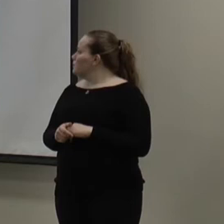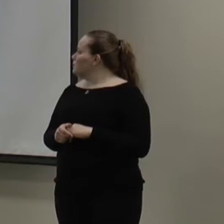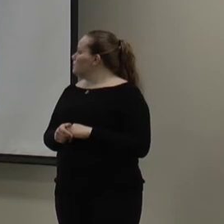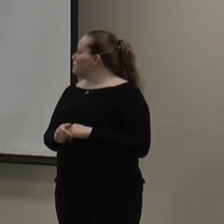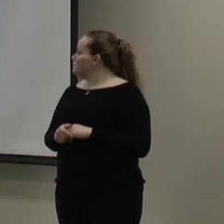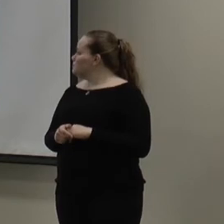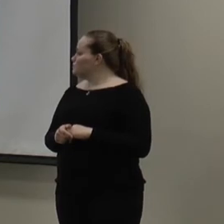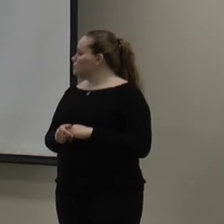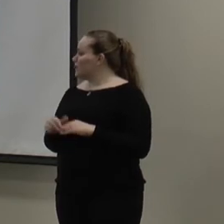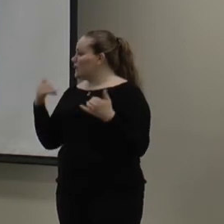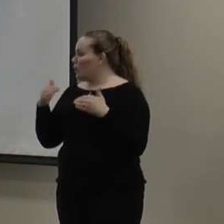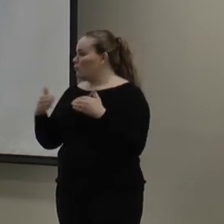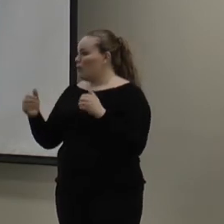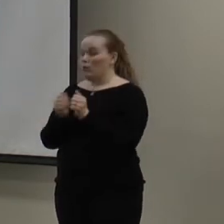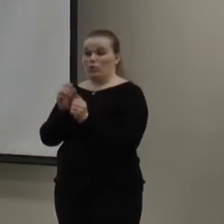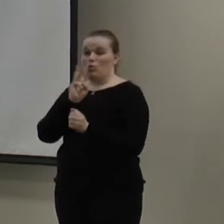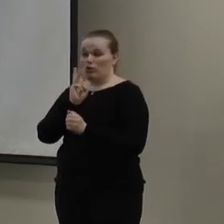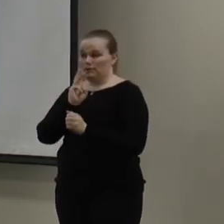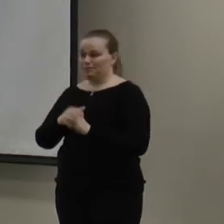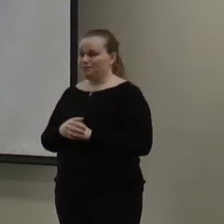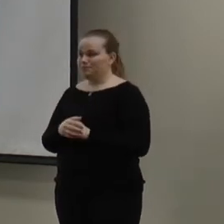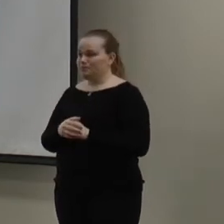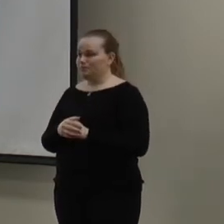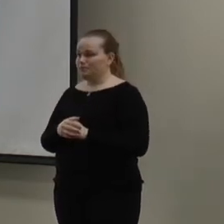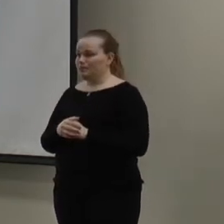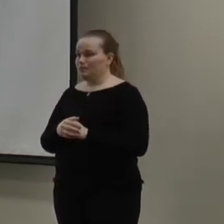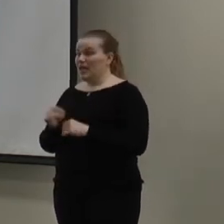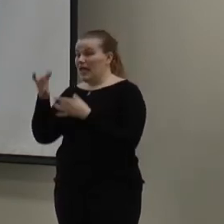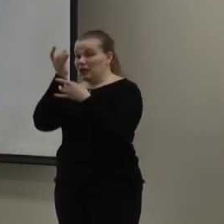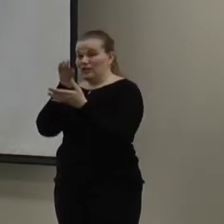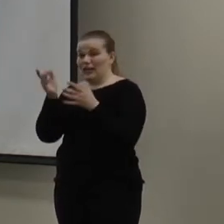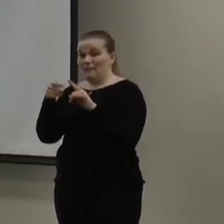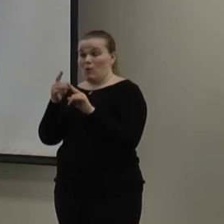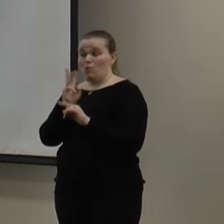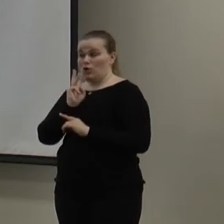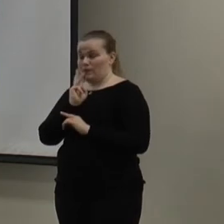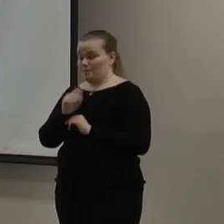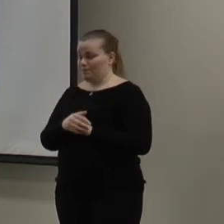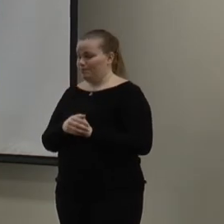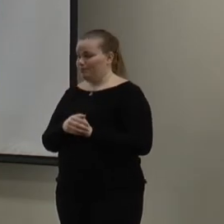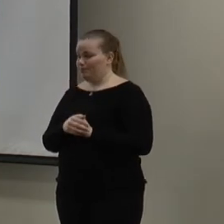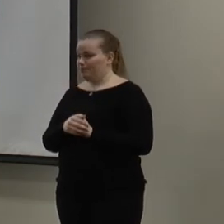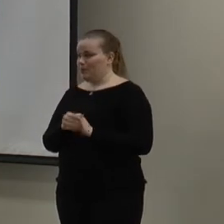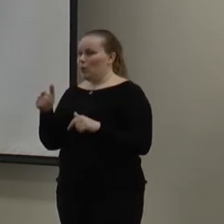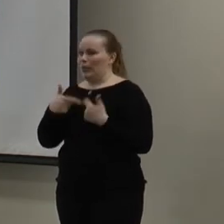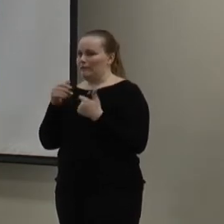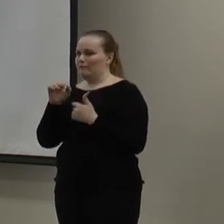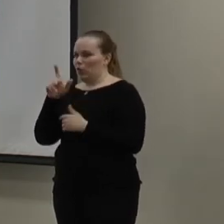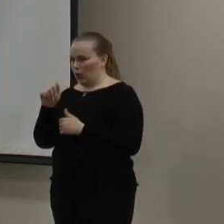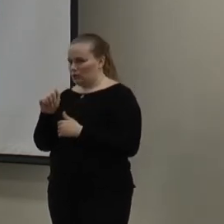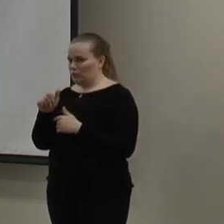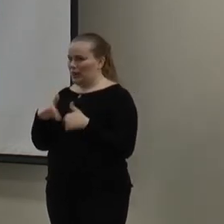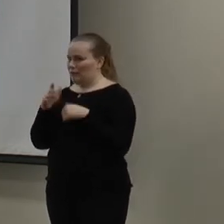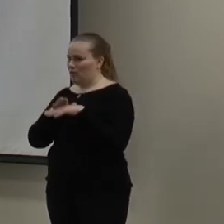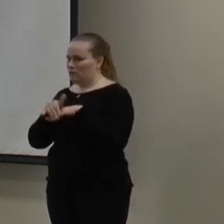So, we're going to move on to water. An interesting fact about water. We live in Florida. We live on the